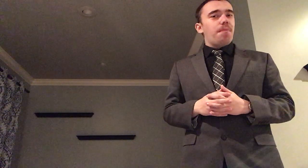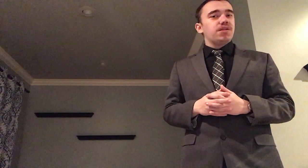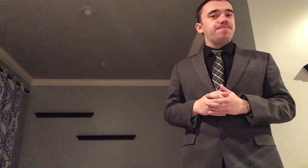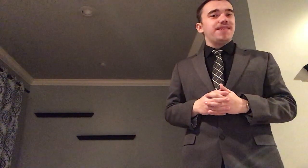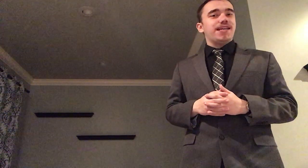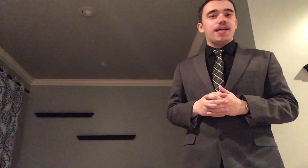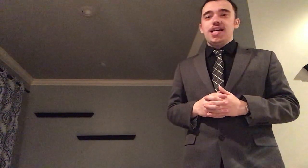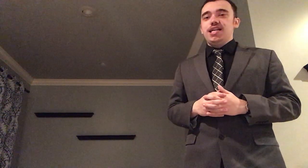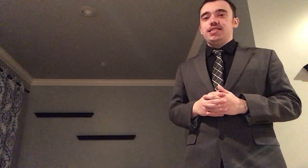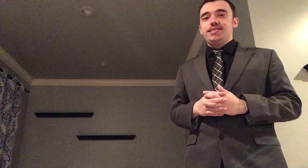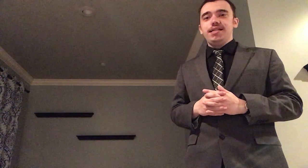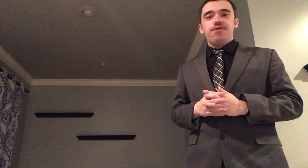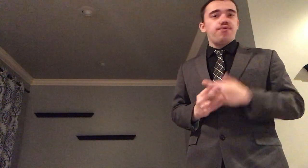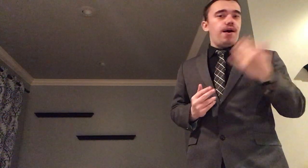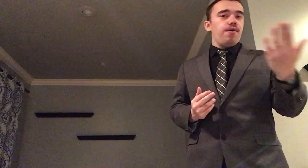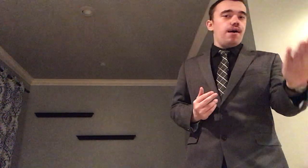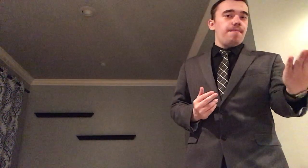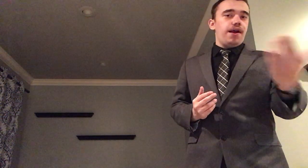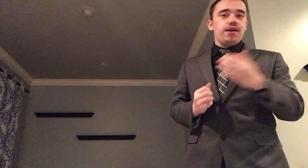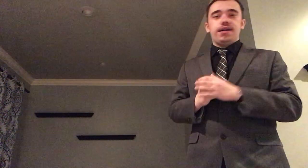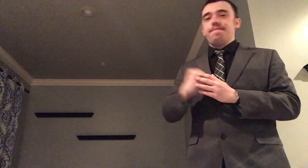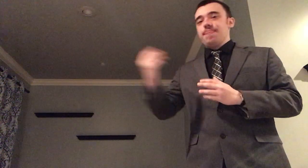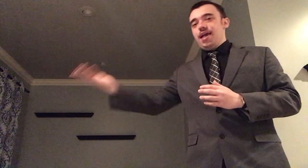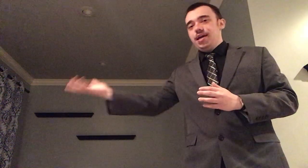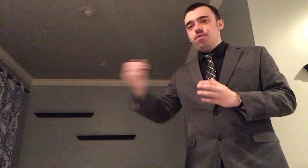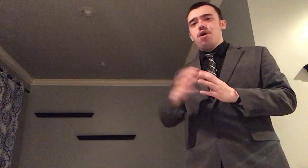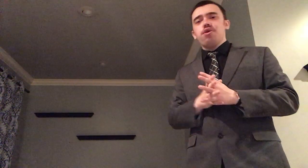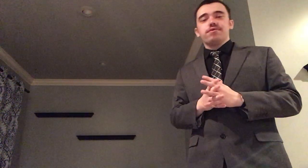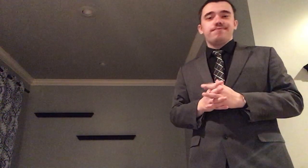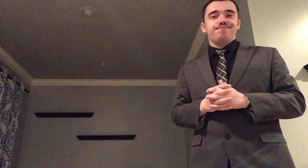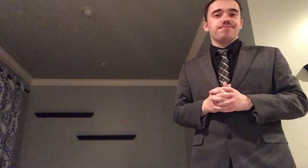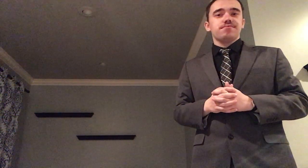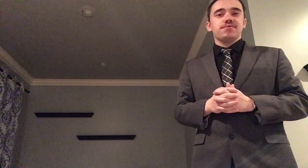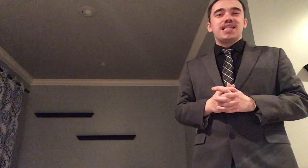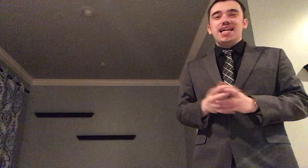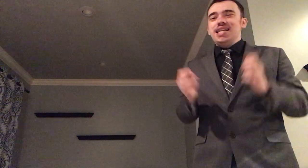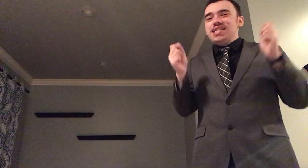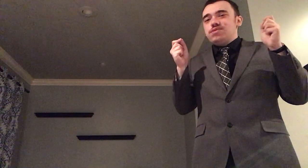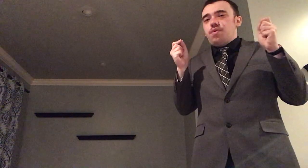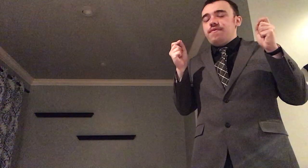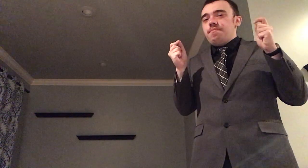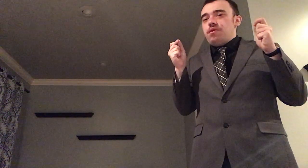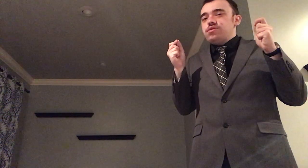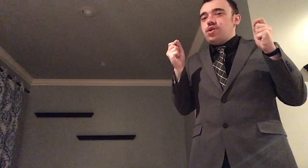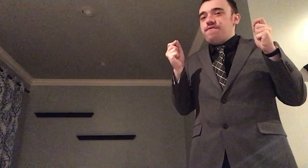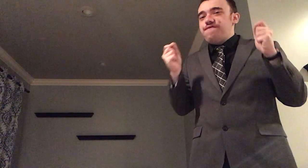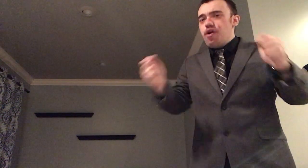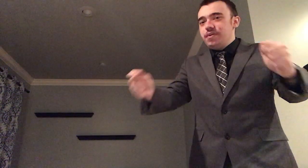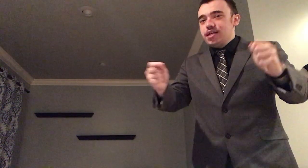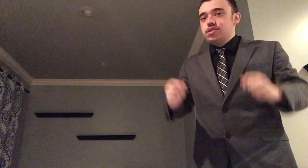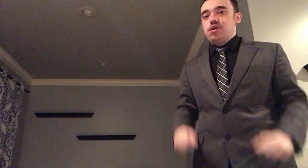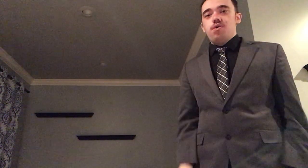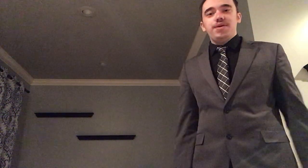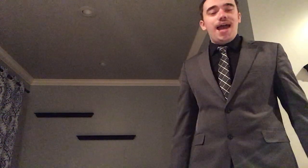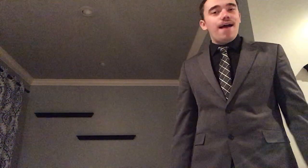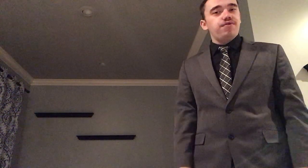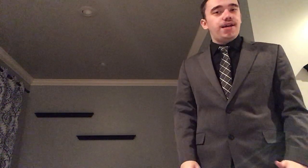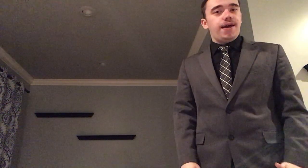public speaking is seen throughout america and the world it is one of the most known phobias we have today